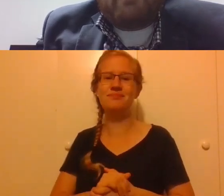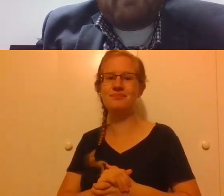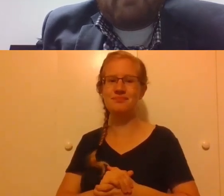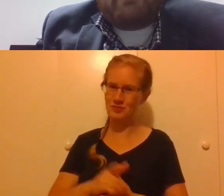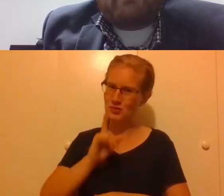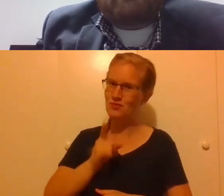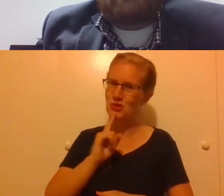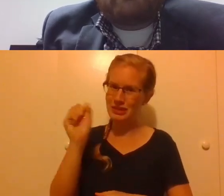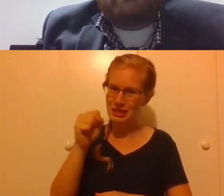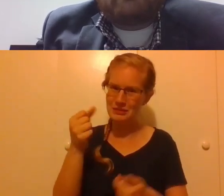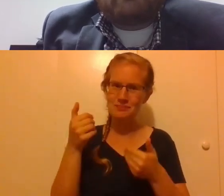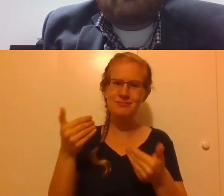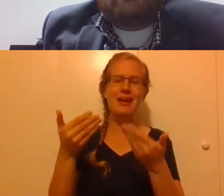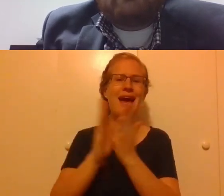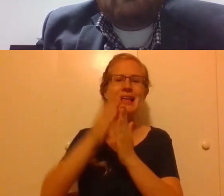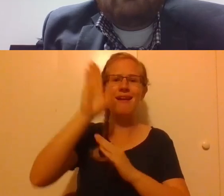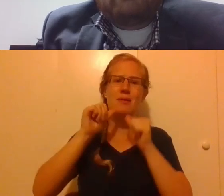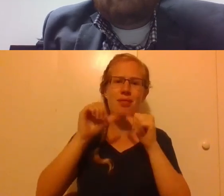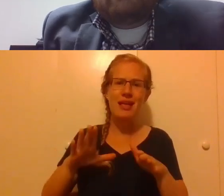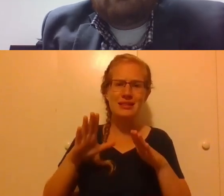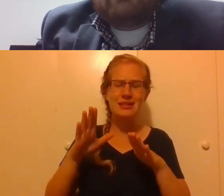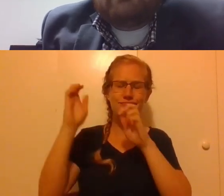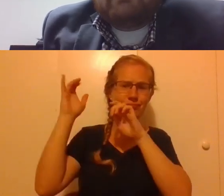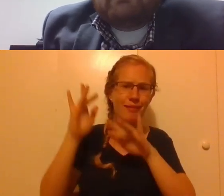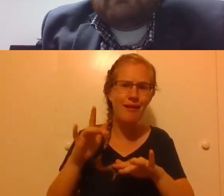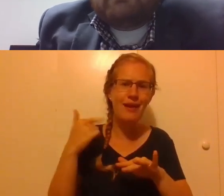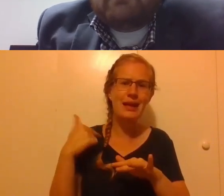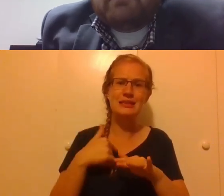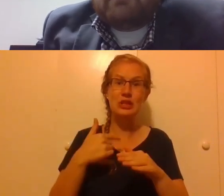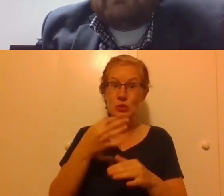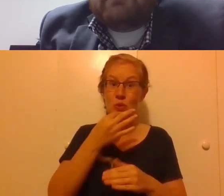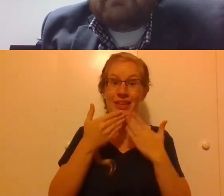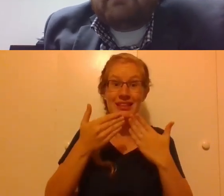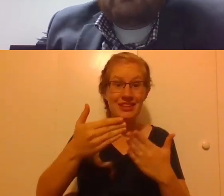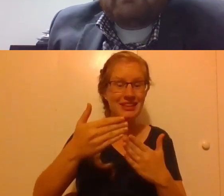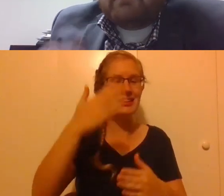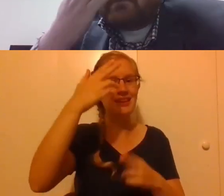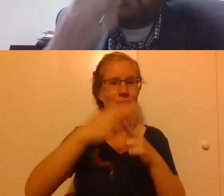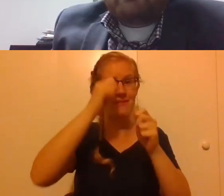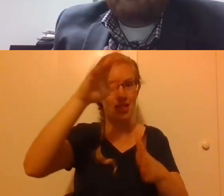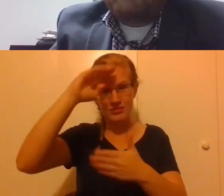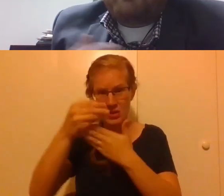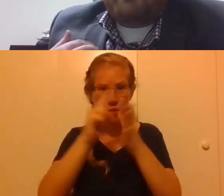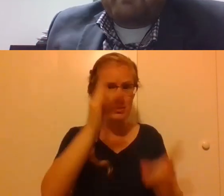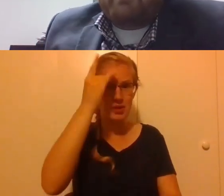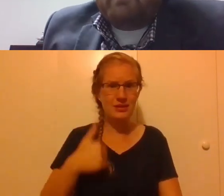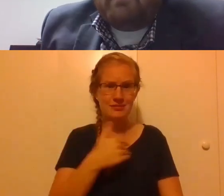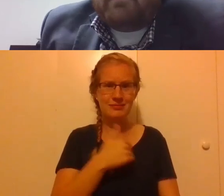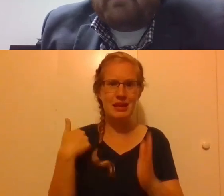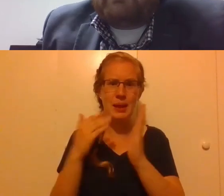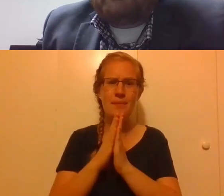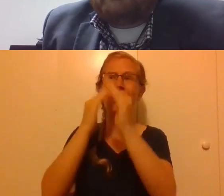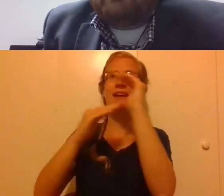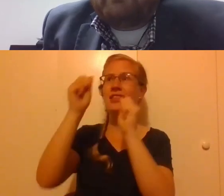Absolutely. Let's let's ask God's blessings upon us as thanksgiving approaches in the name of the Father, Son and Holy Spirit. Amen. Heavenly